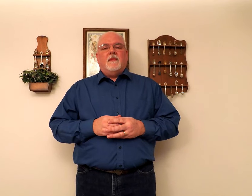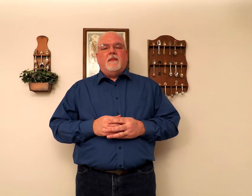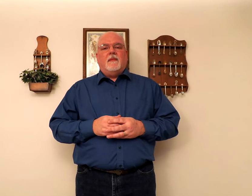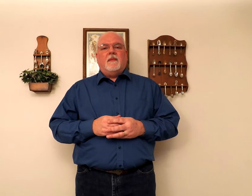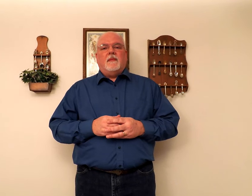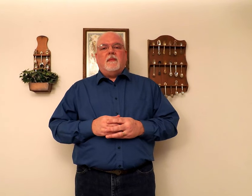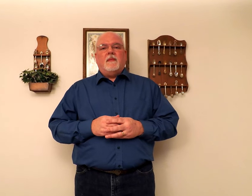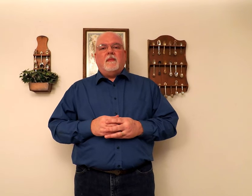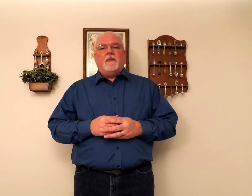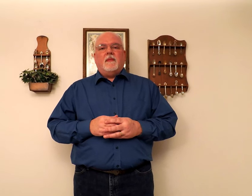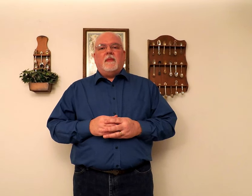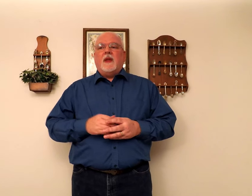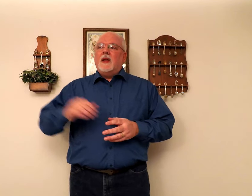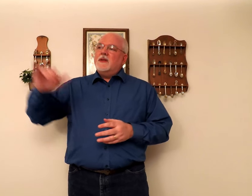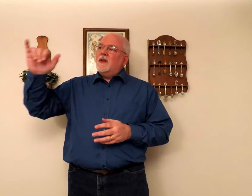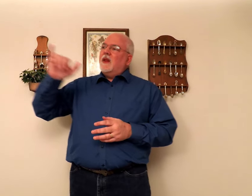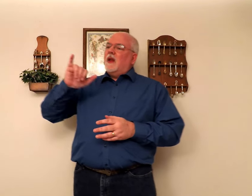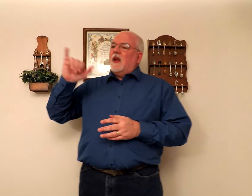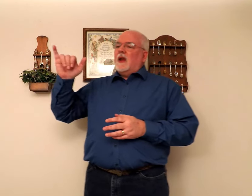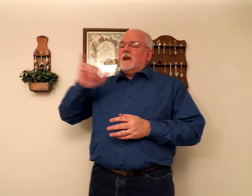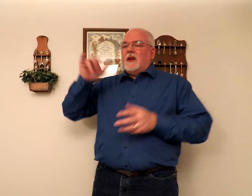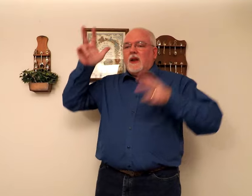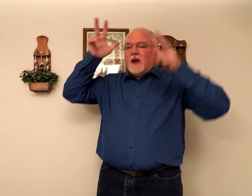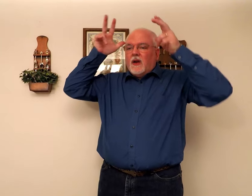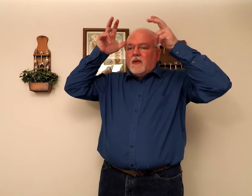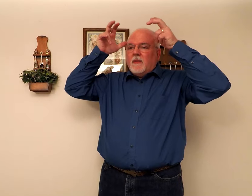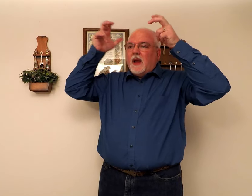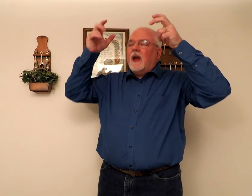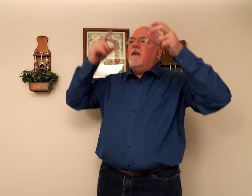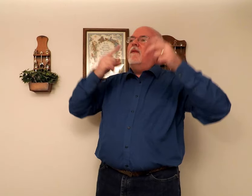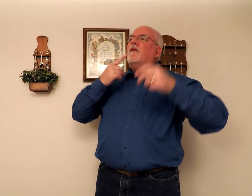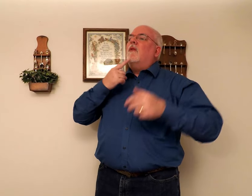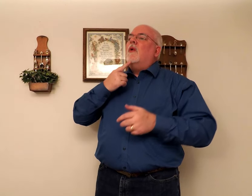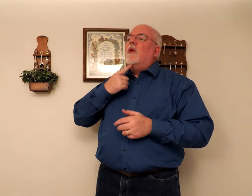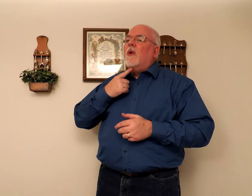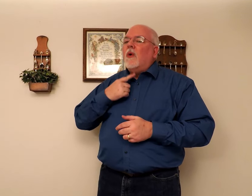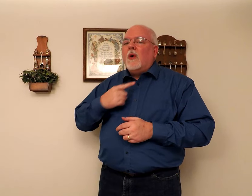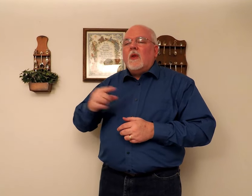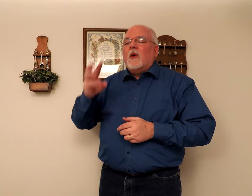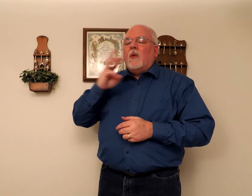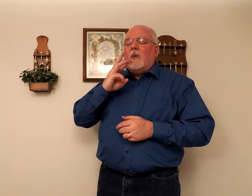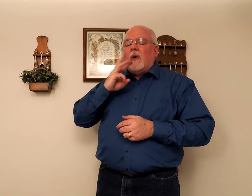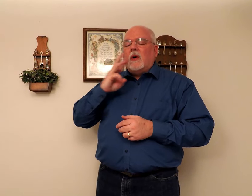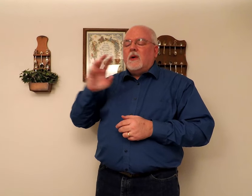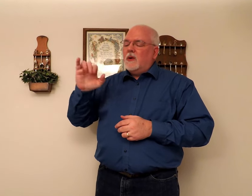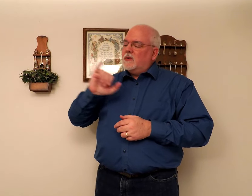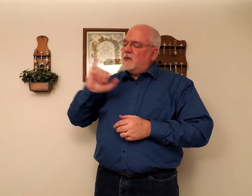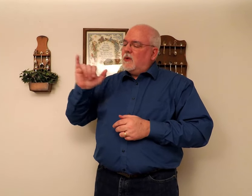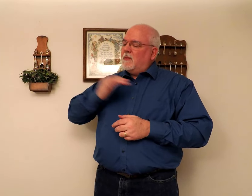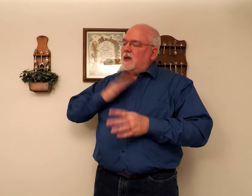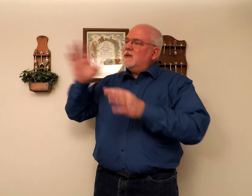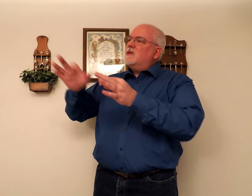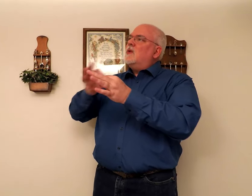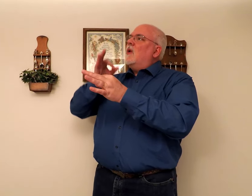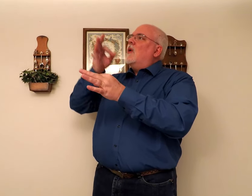As the deer pants for the water, so my soul